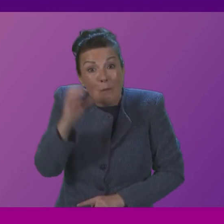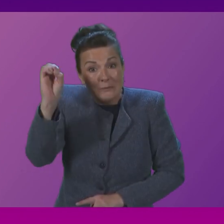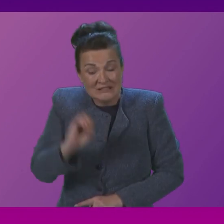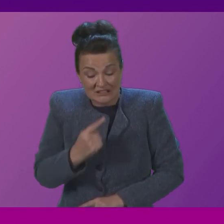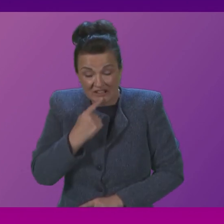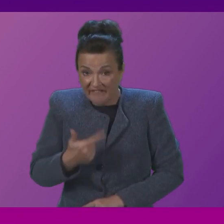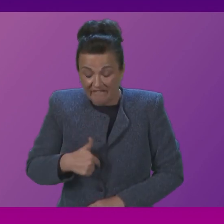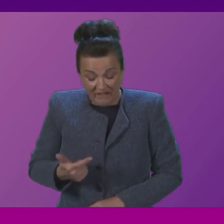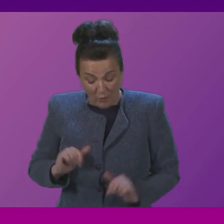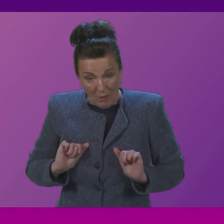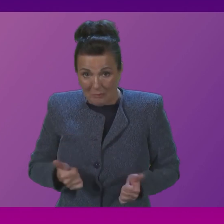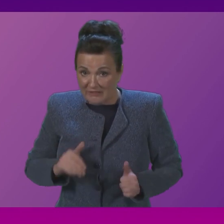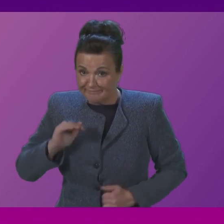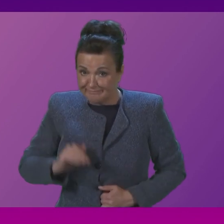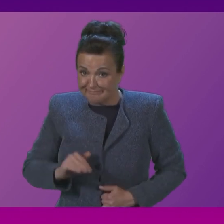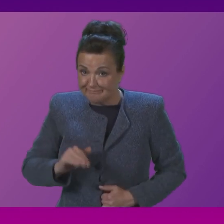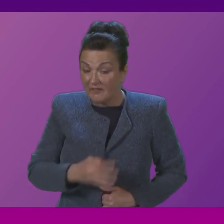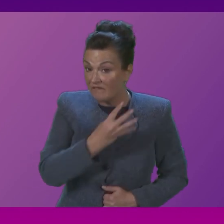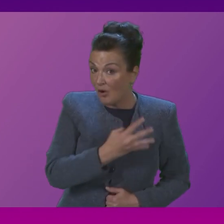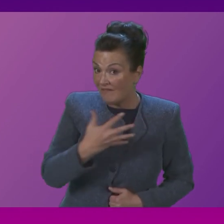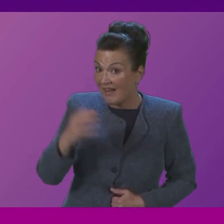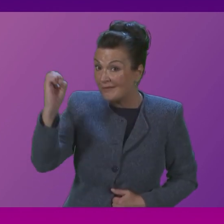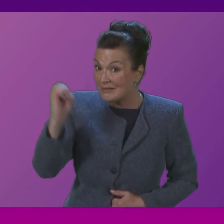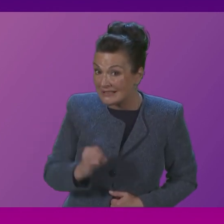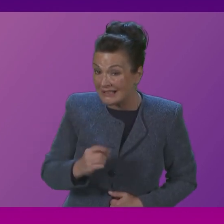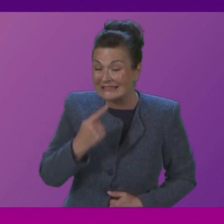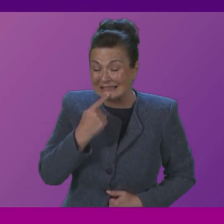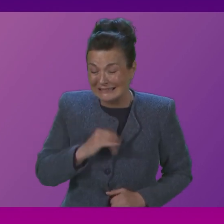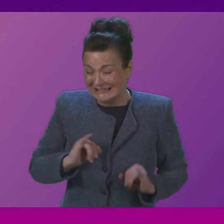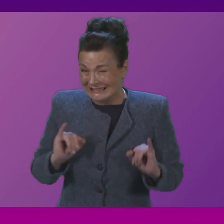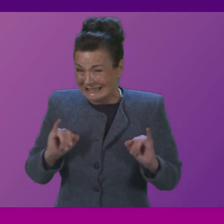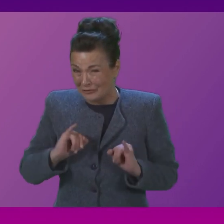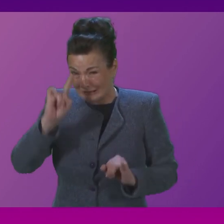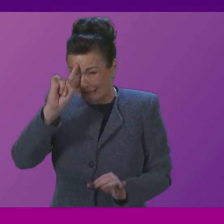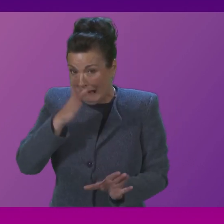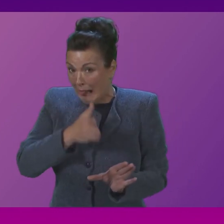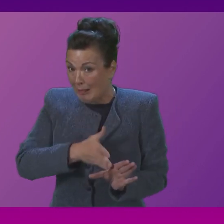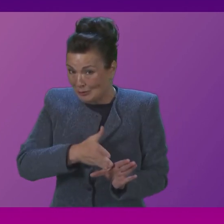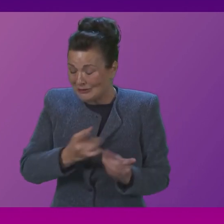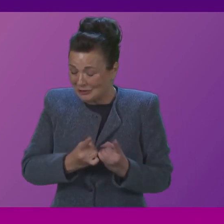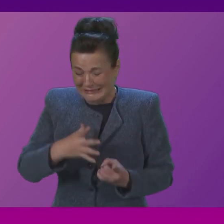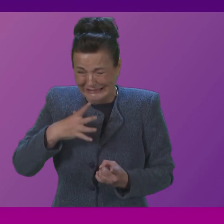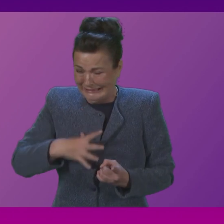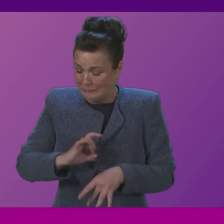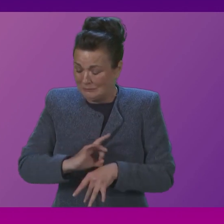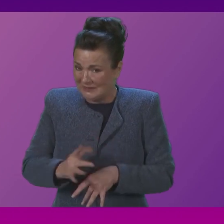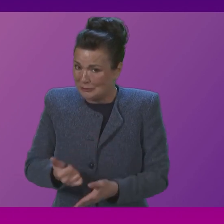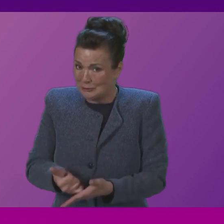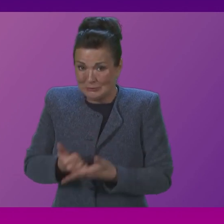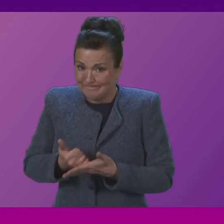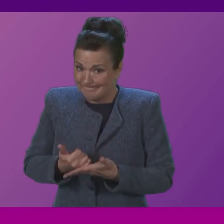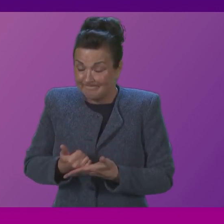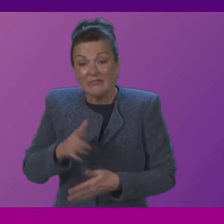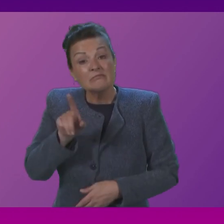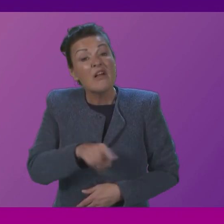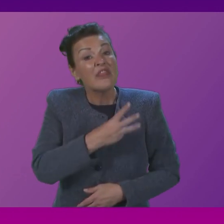-being 45% experienced a serious psychological issue that they felt needed professional help and